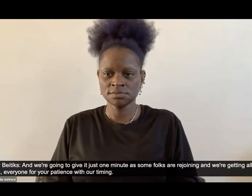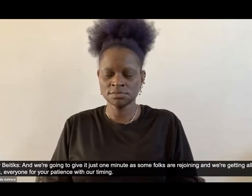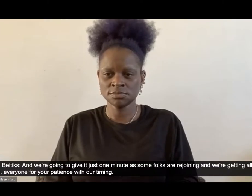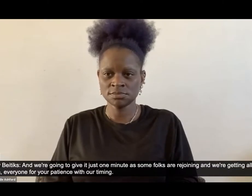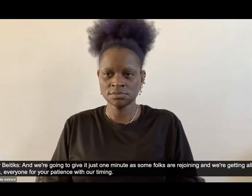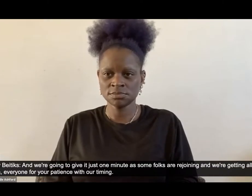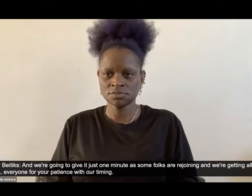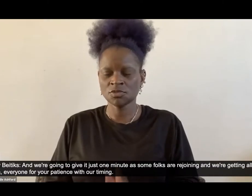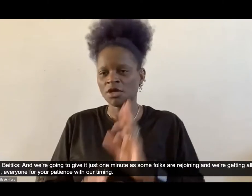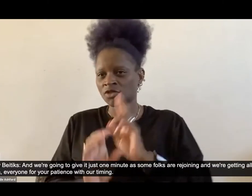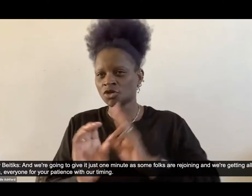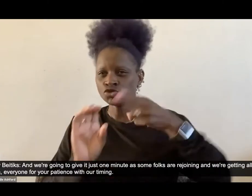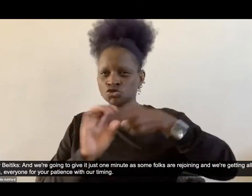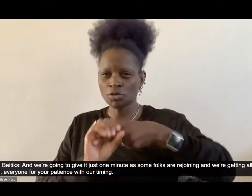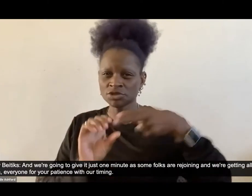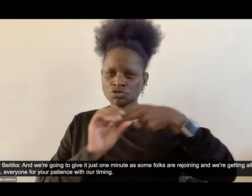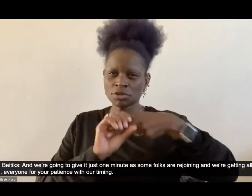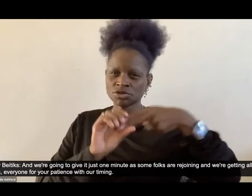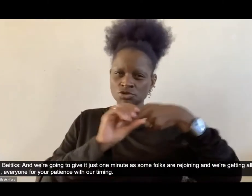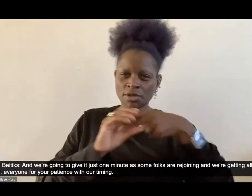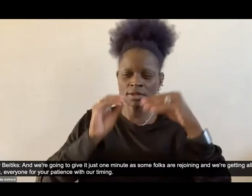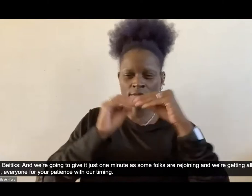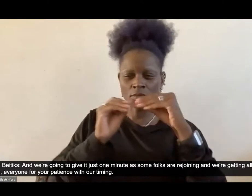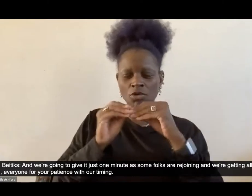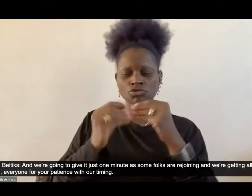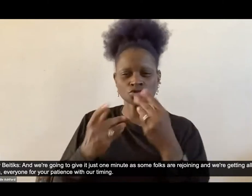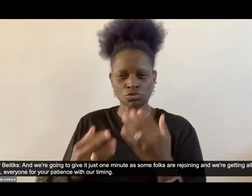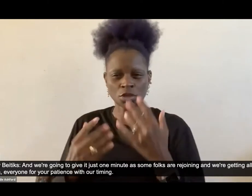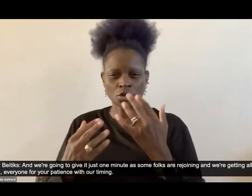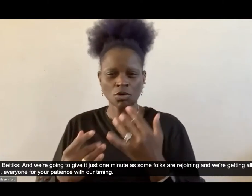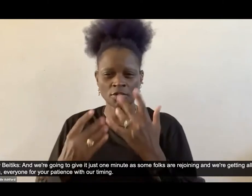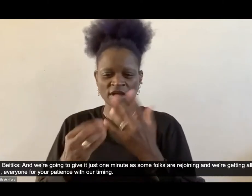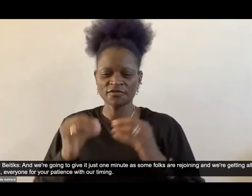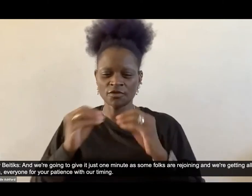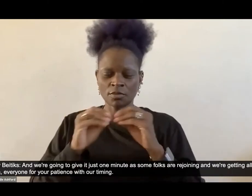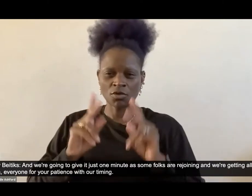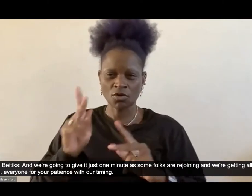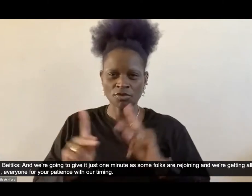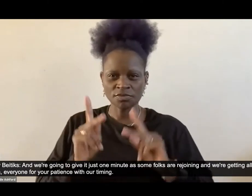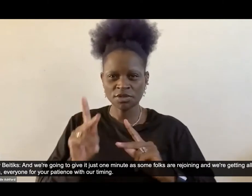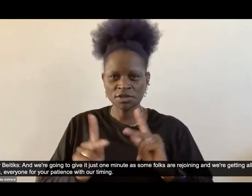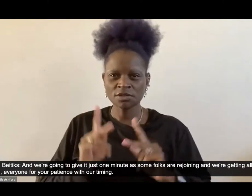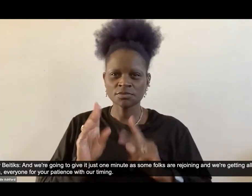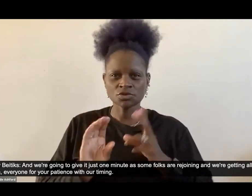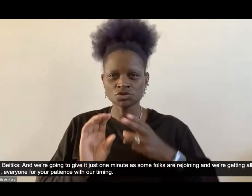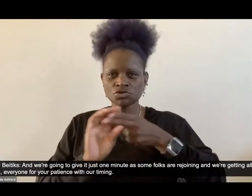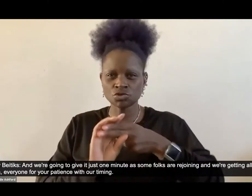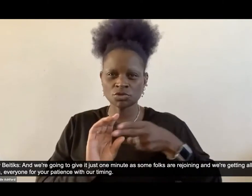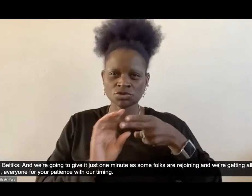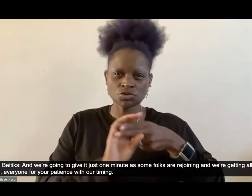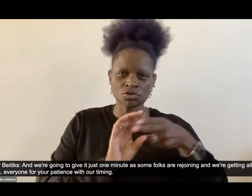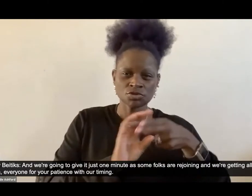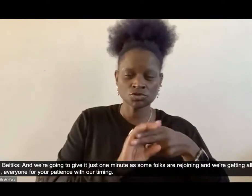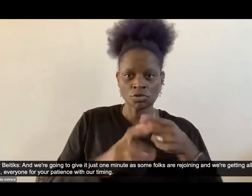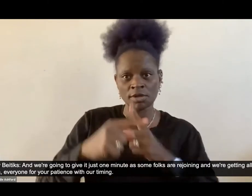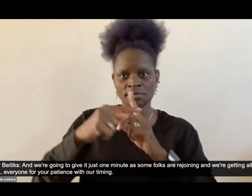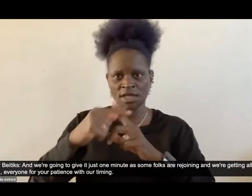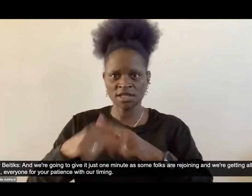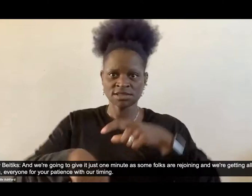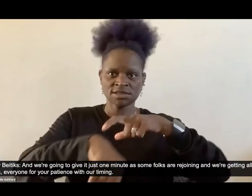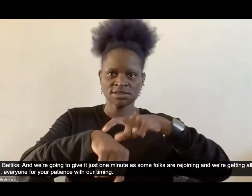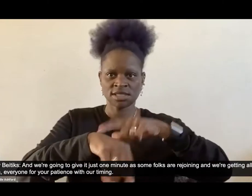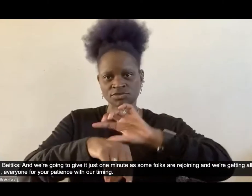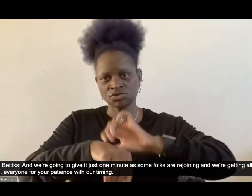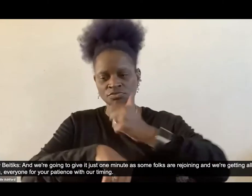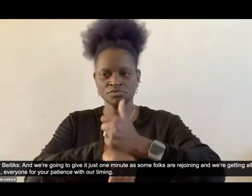And we're going to give it just one minute as some folks are rejoining and we're getting all set up. Thanks again, everyone,